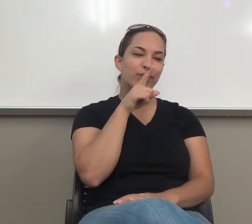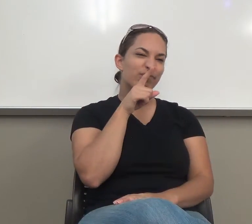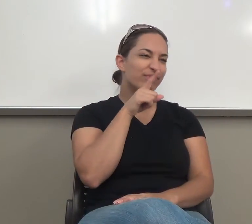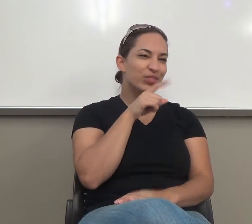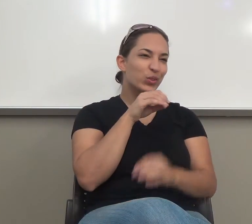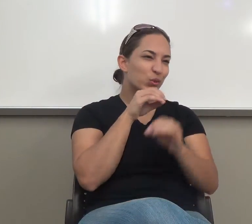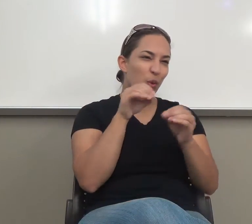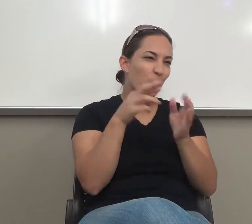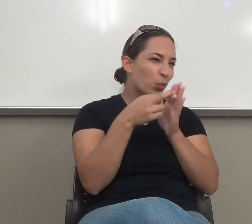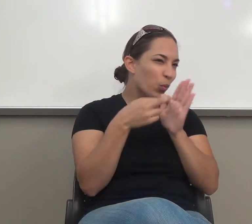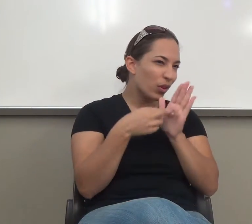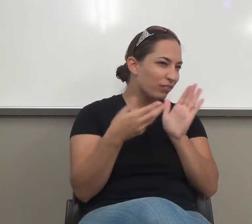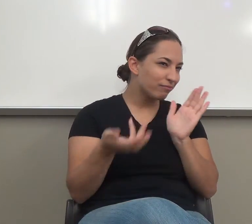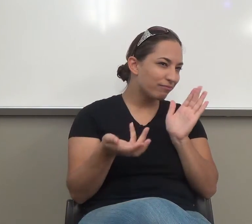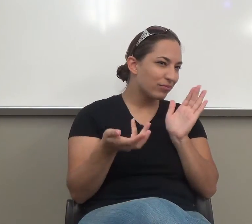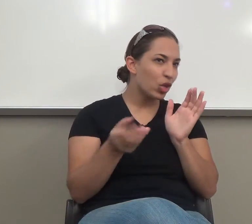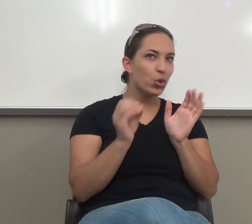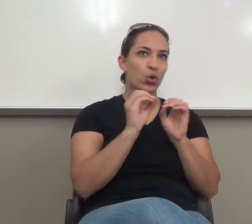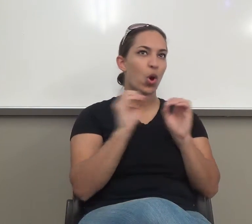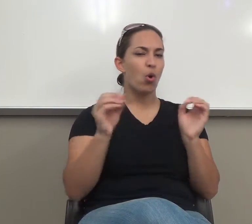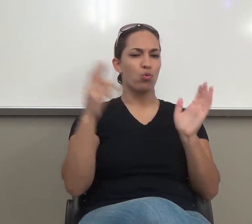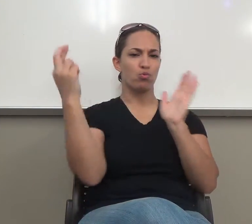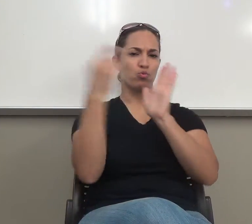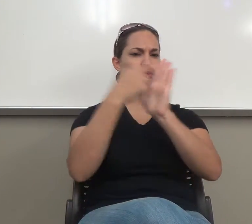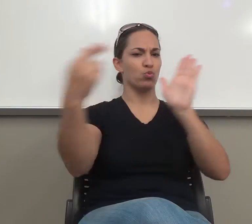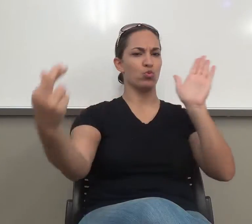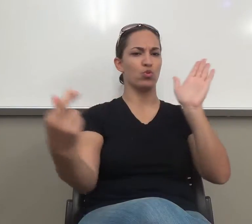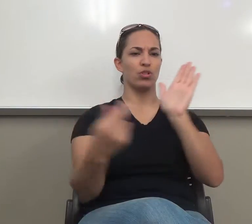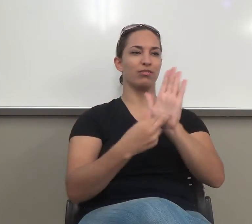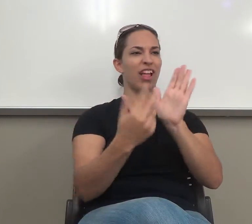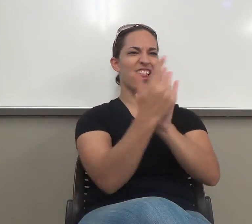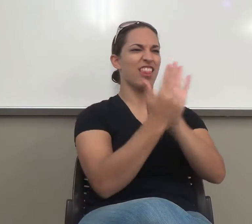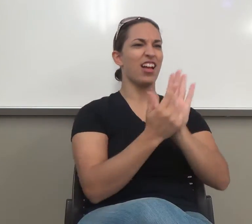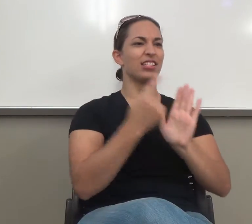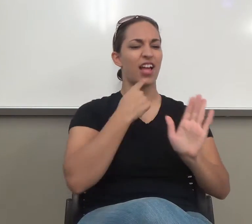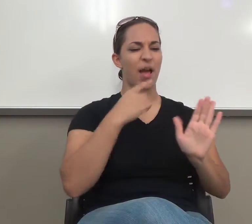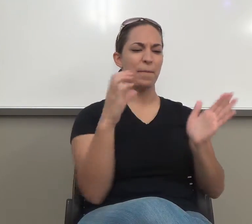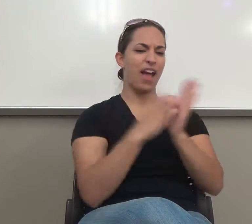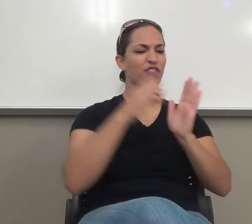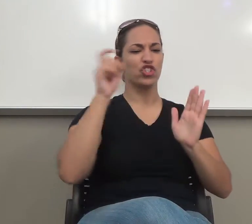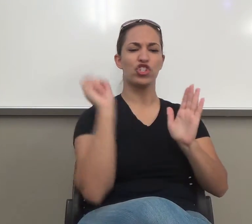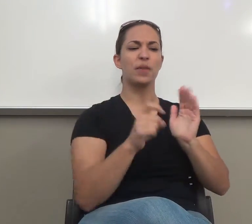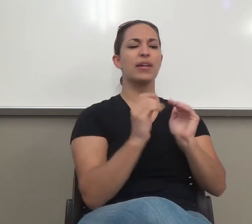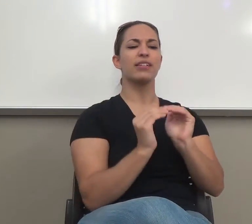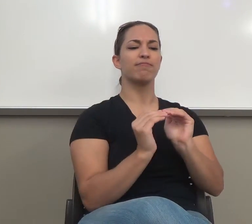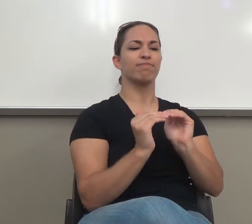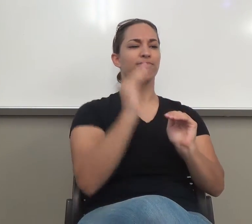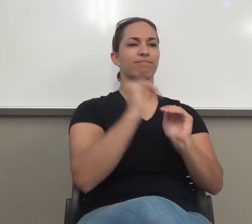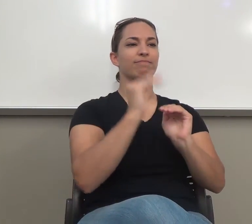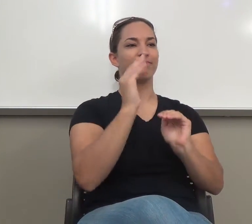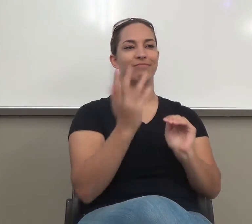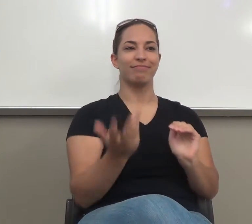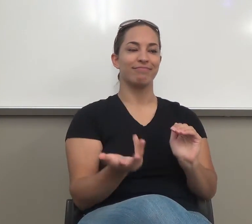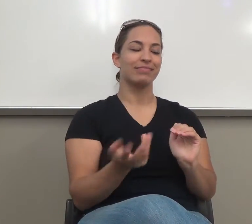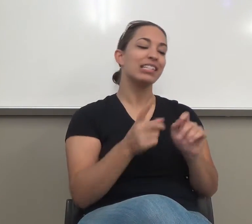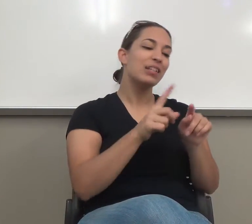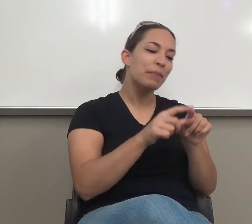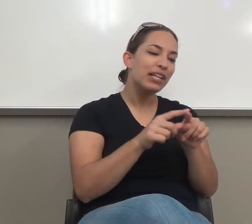There's no rule saying how long a paragraph should be. It depends on the piece of writing. Some